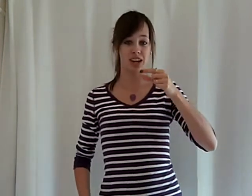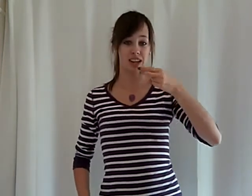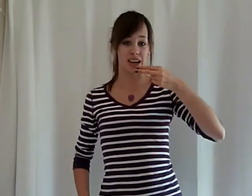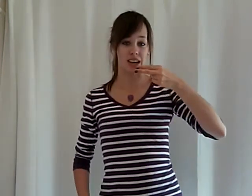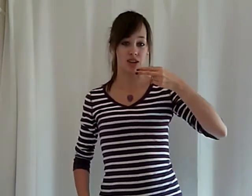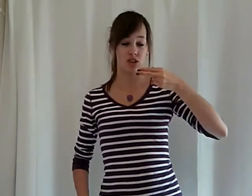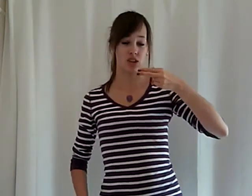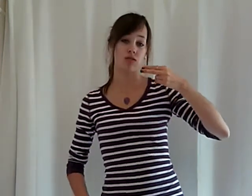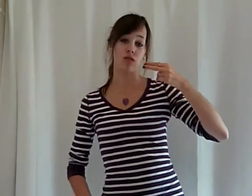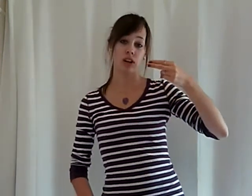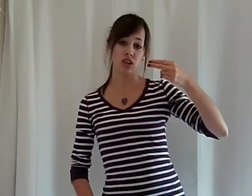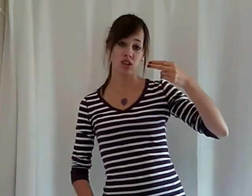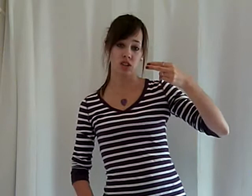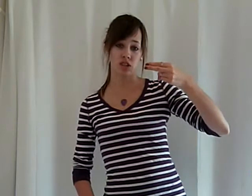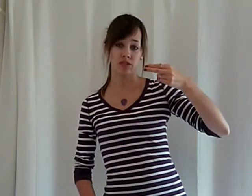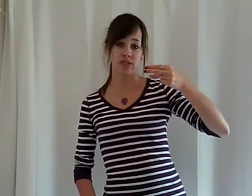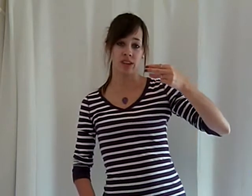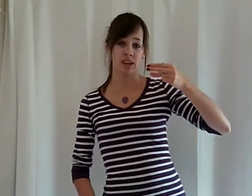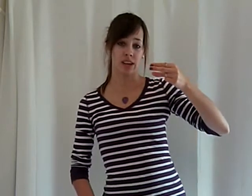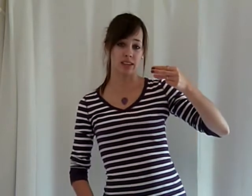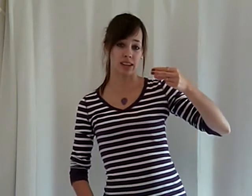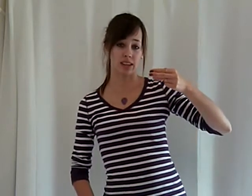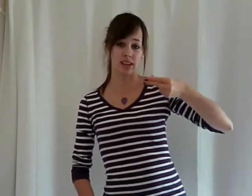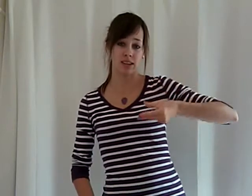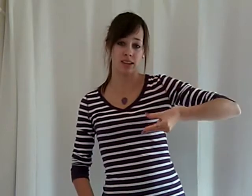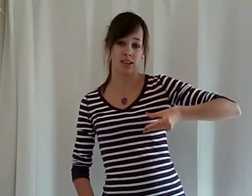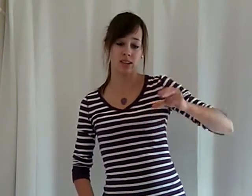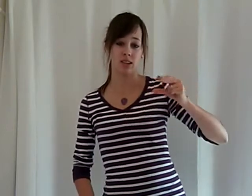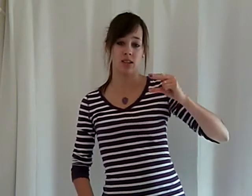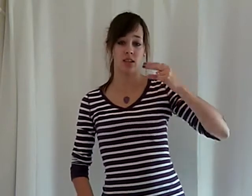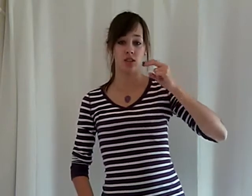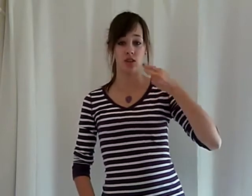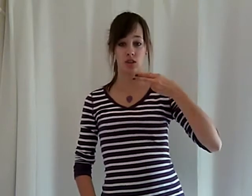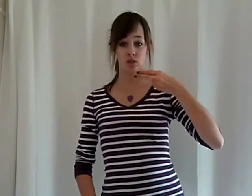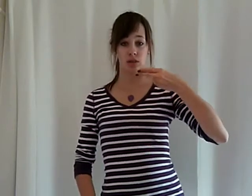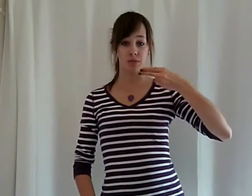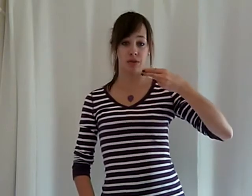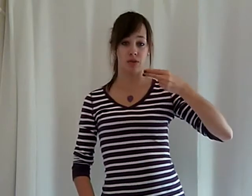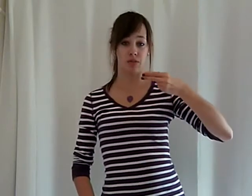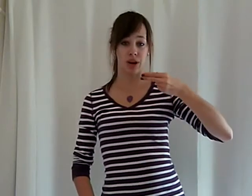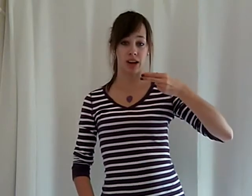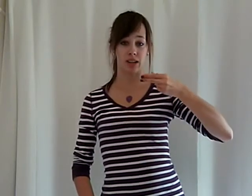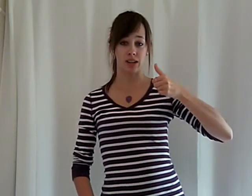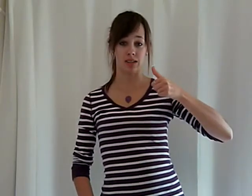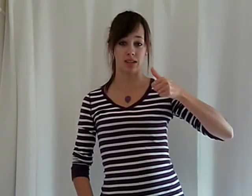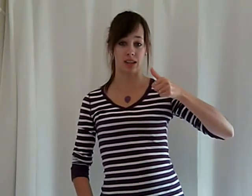kind of like H. You know, it's like two and then you put your thumb behind it and like